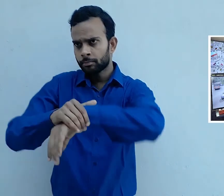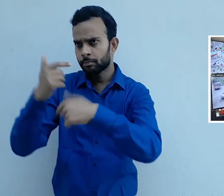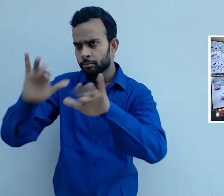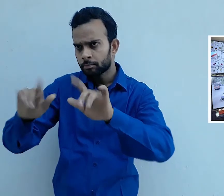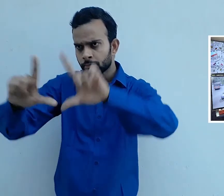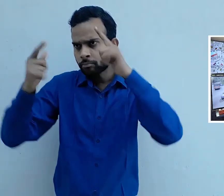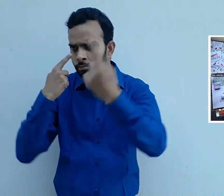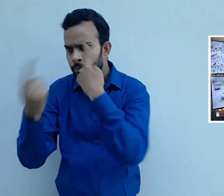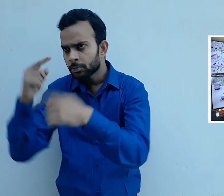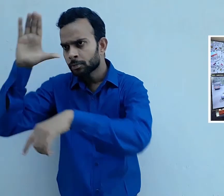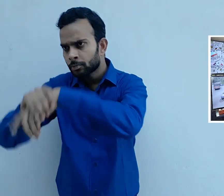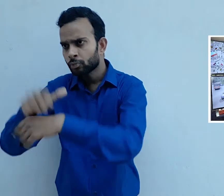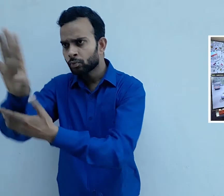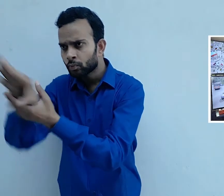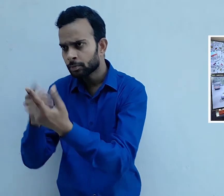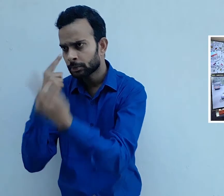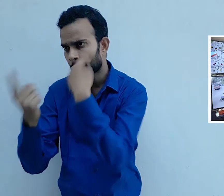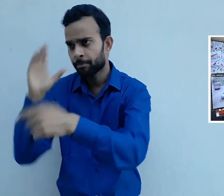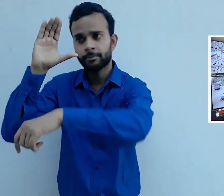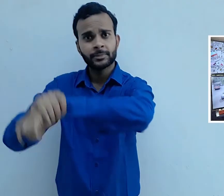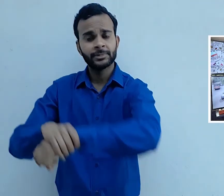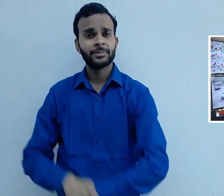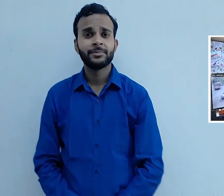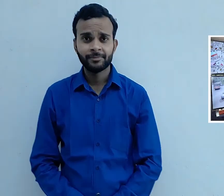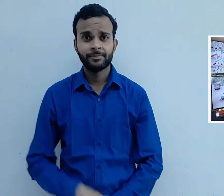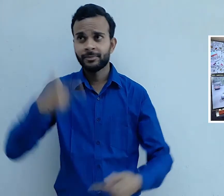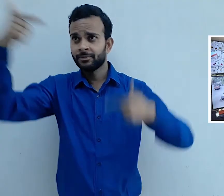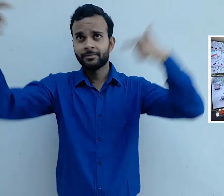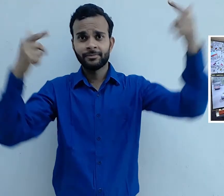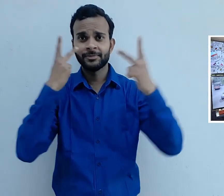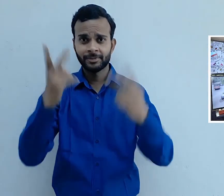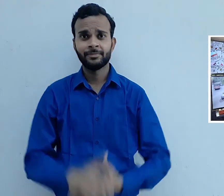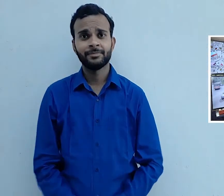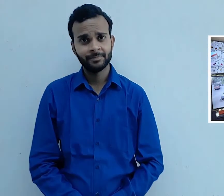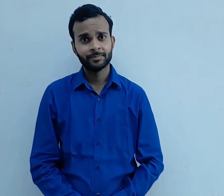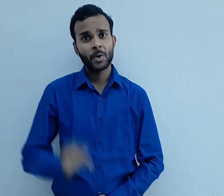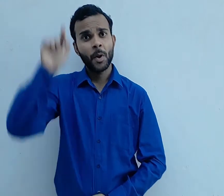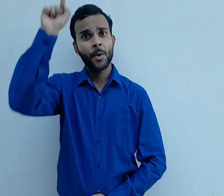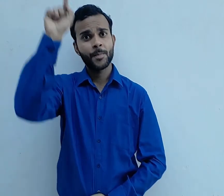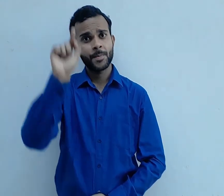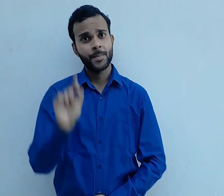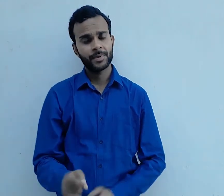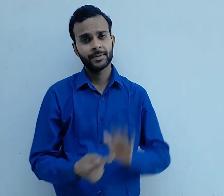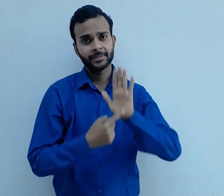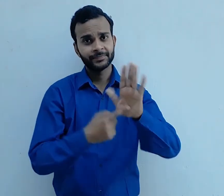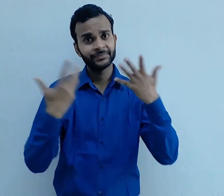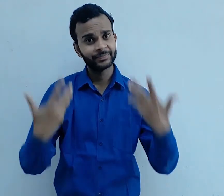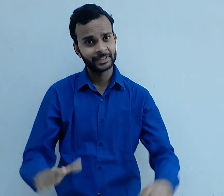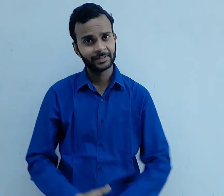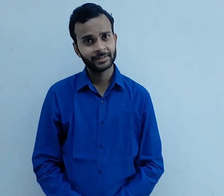rules and criminals with the help of computers and CCTV cameras. I have shared with you the various